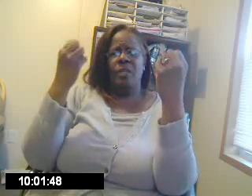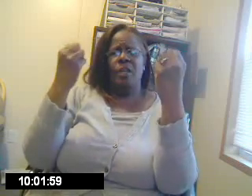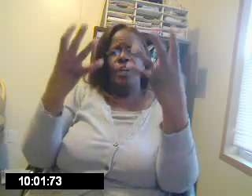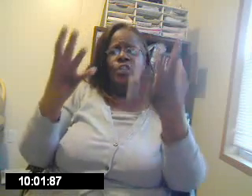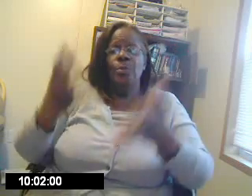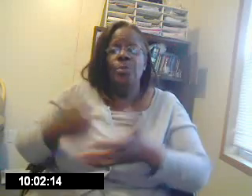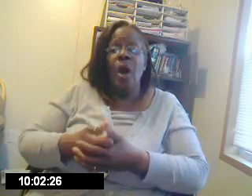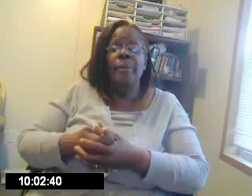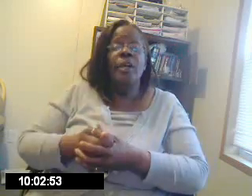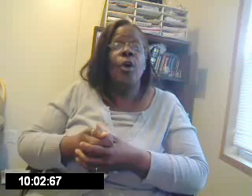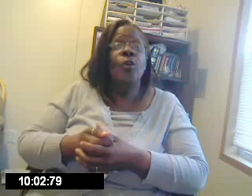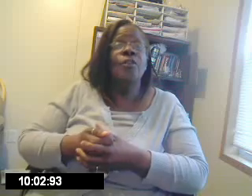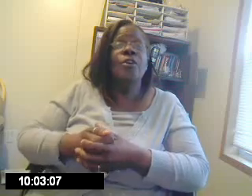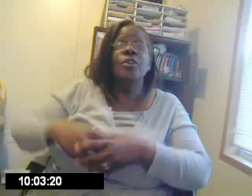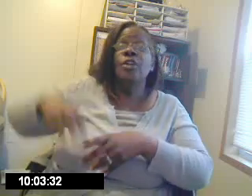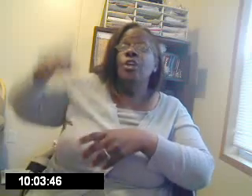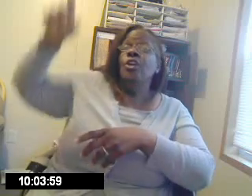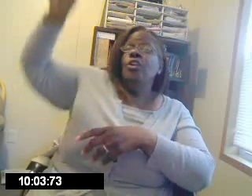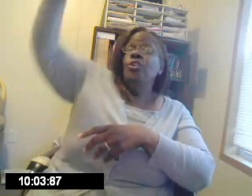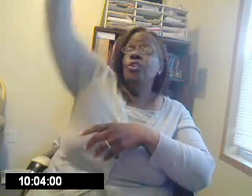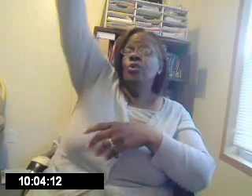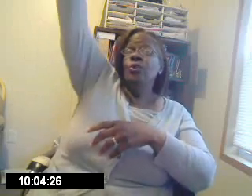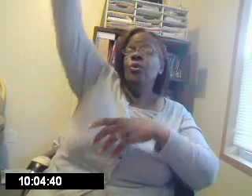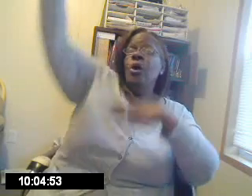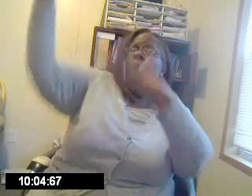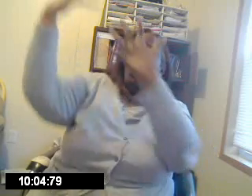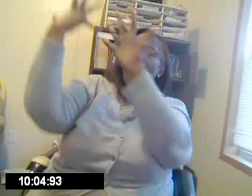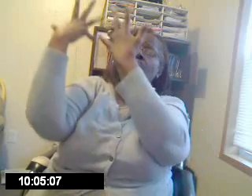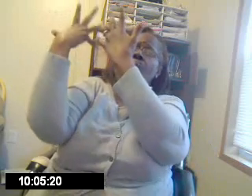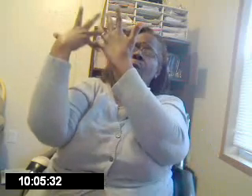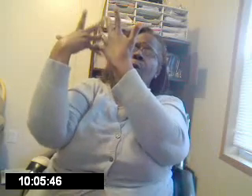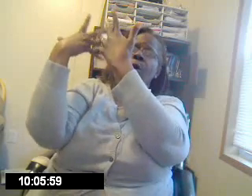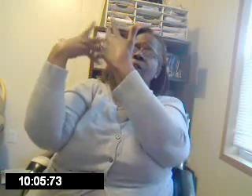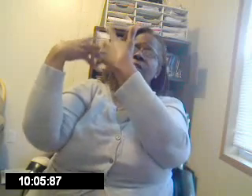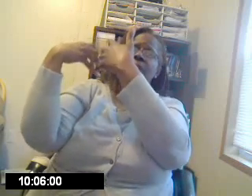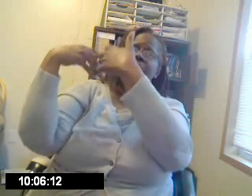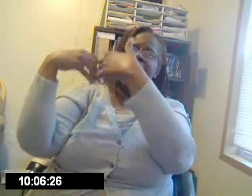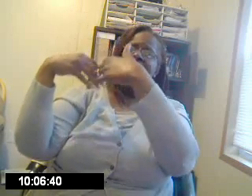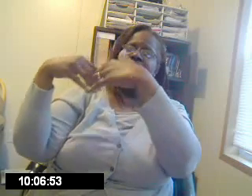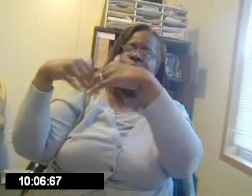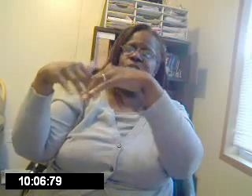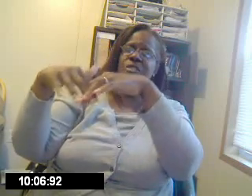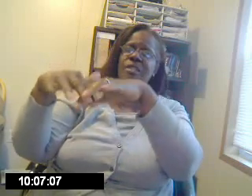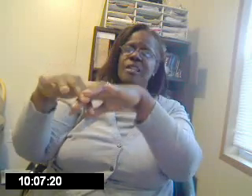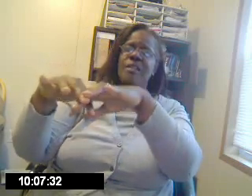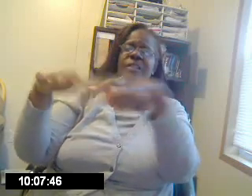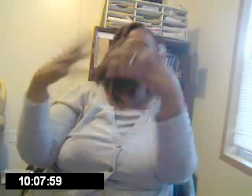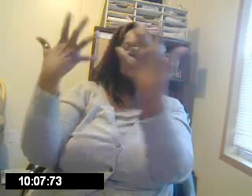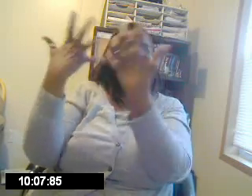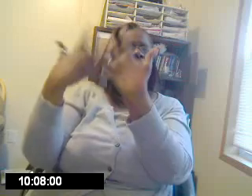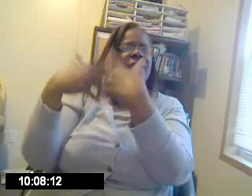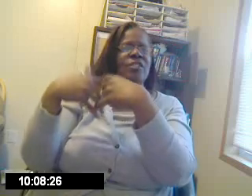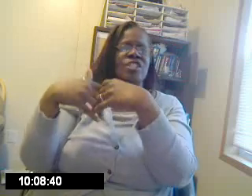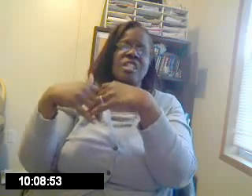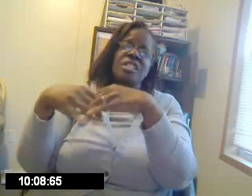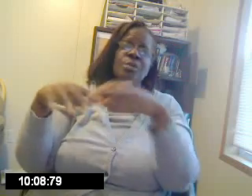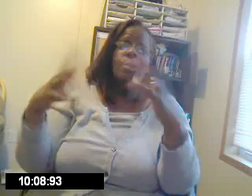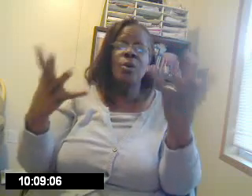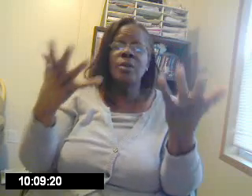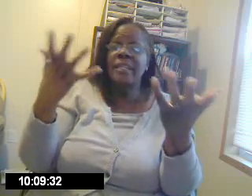You brought me over. You. Work them out. This is a sign for Jesus. We're working